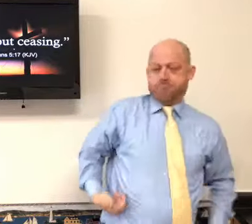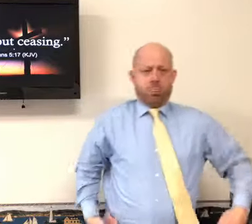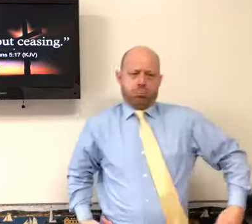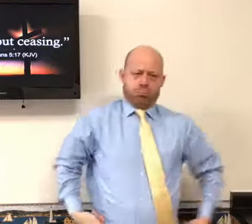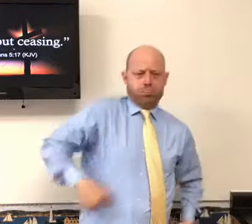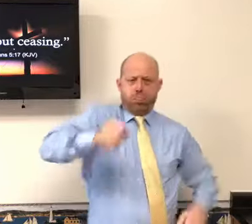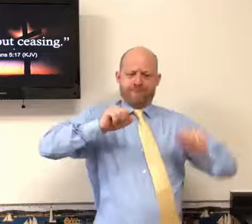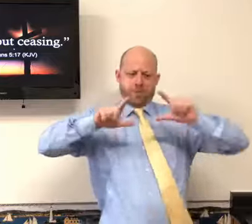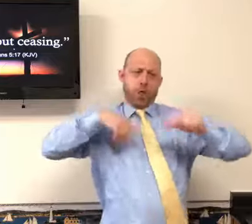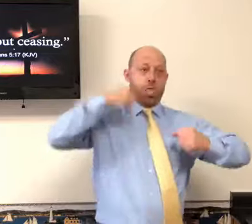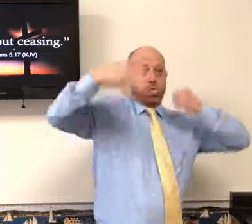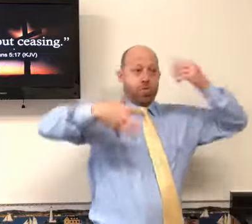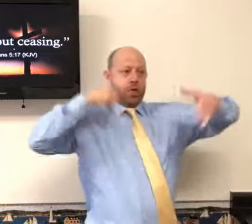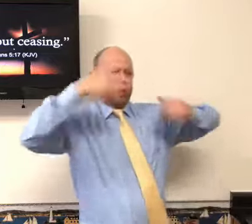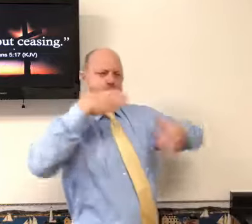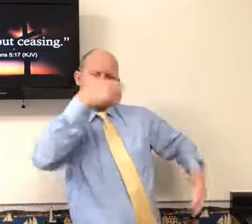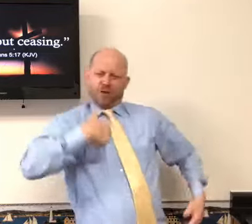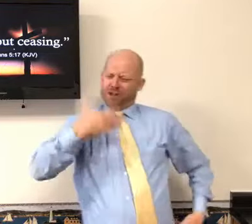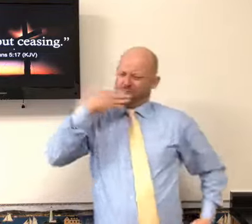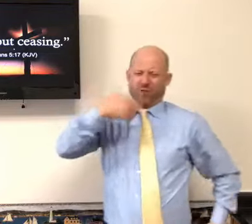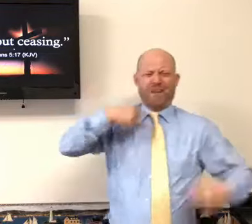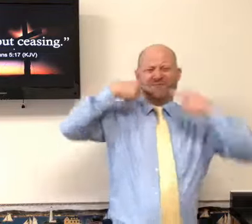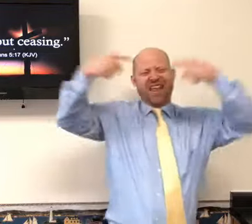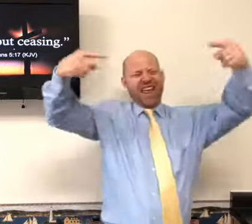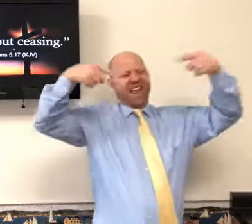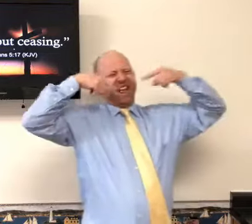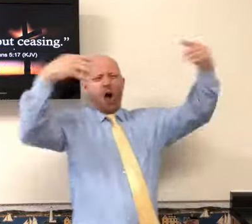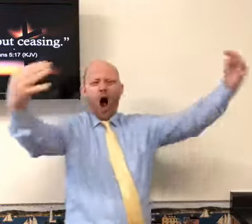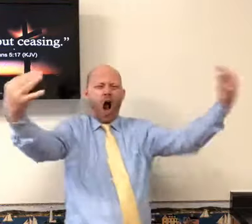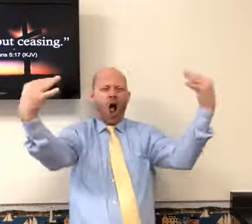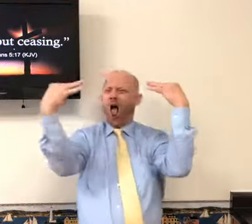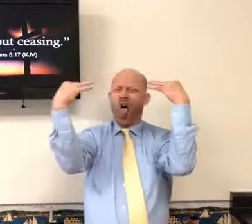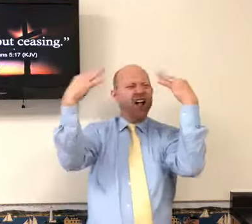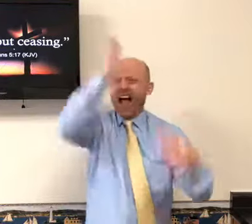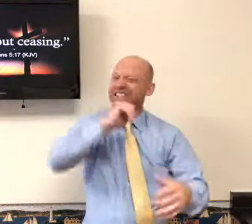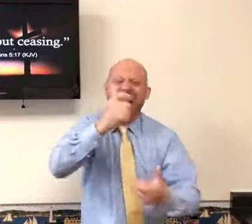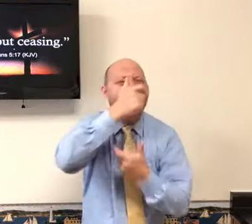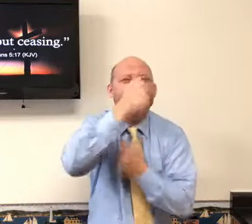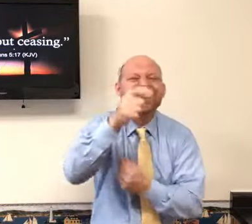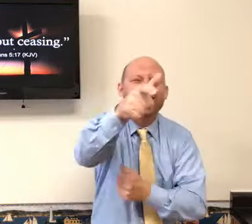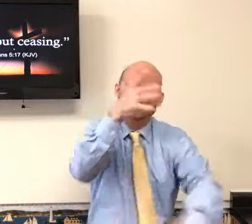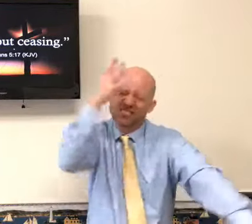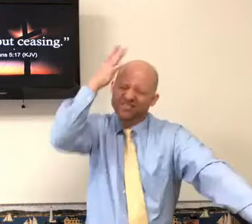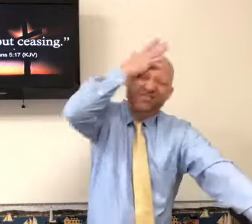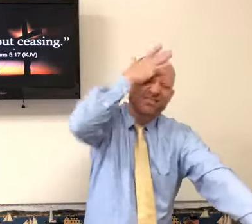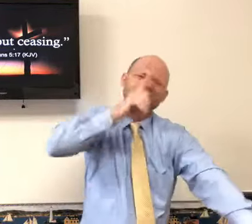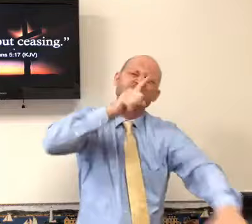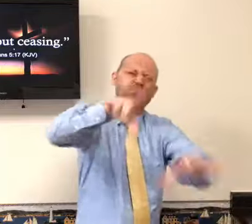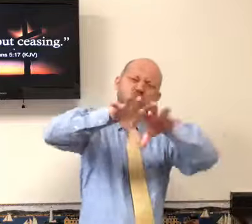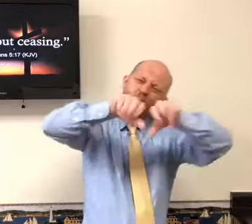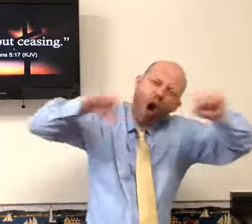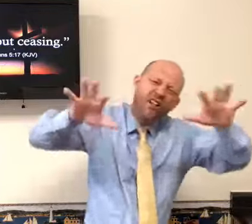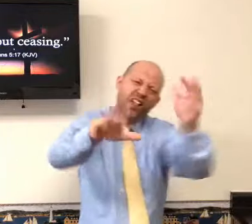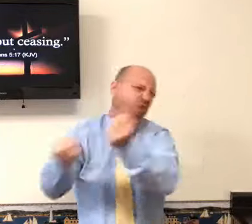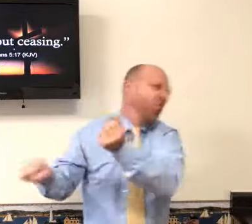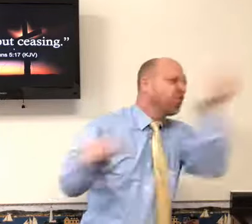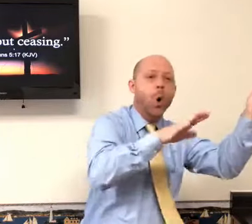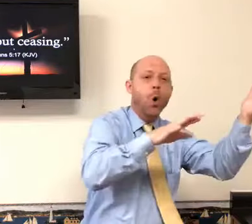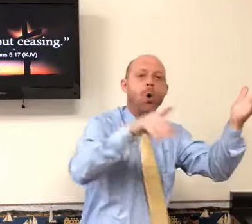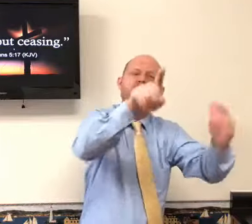He didn't care that you're trying to impress people or look good for people or look at me. Look what I'm doing. He's not interested in that. That's trash.